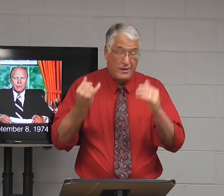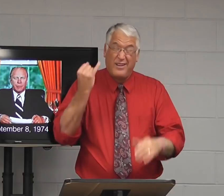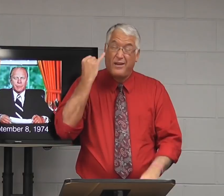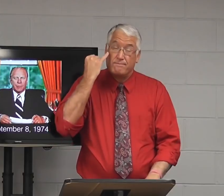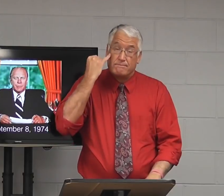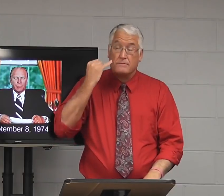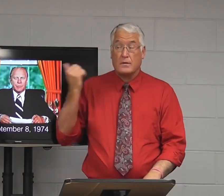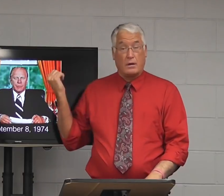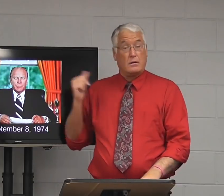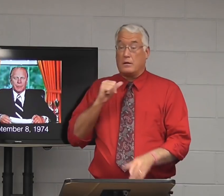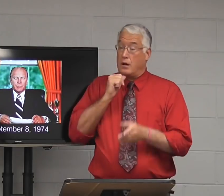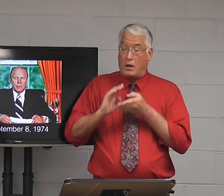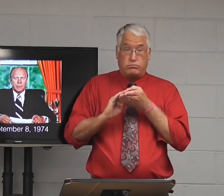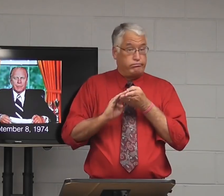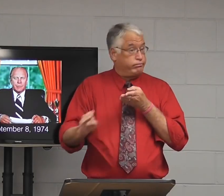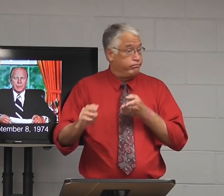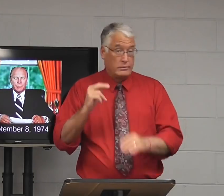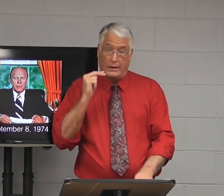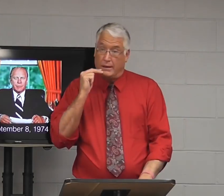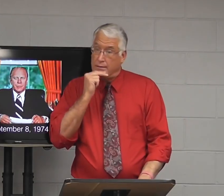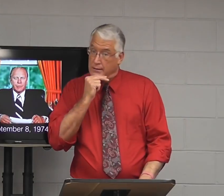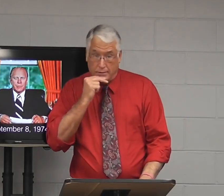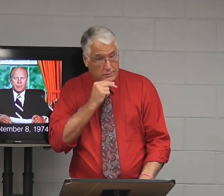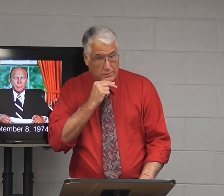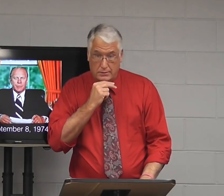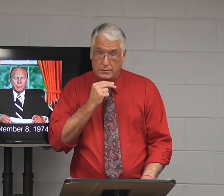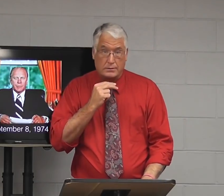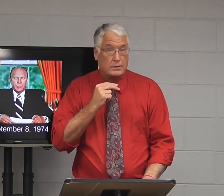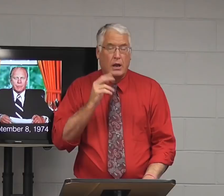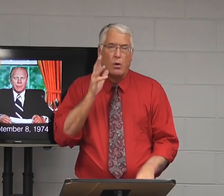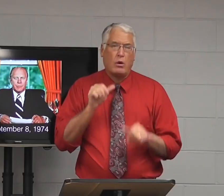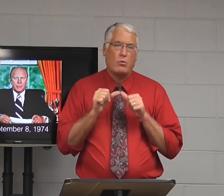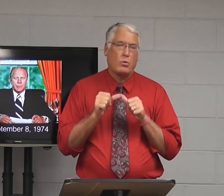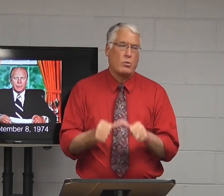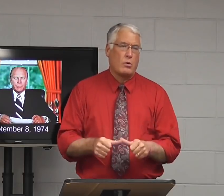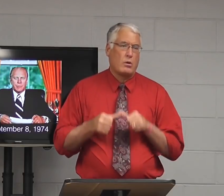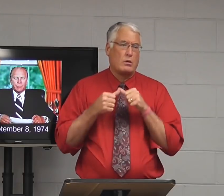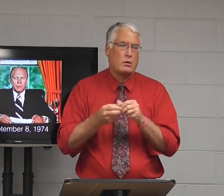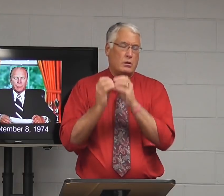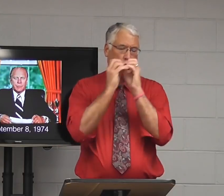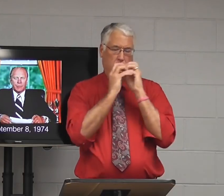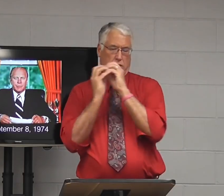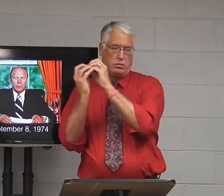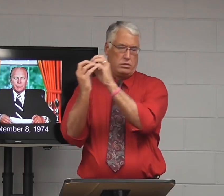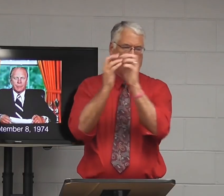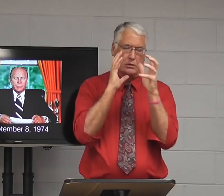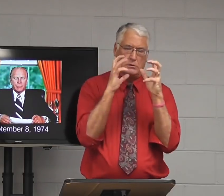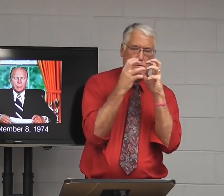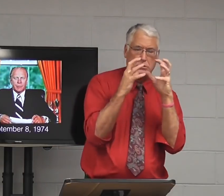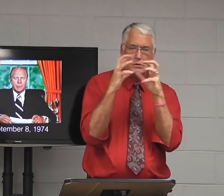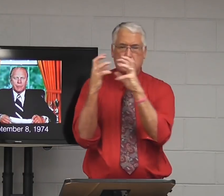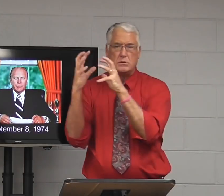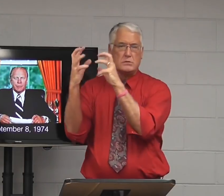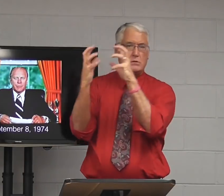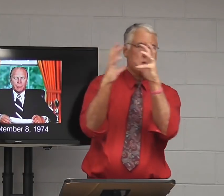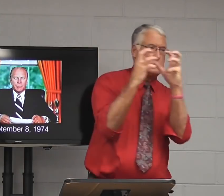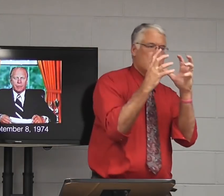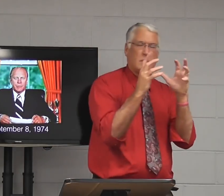And that was the best thing he could have done. Because if he had not pardoned Nixon, it would have continued on a huge